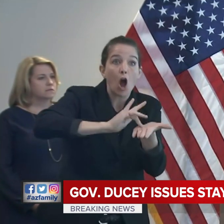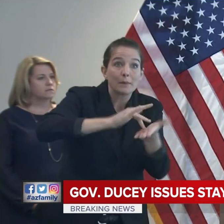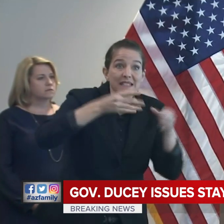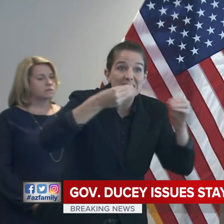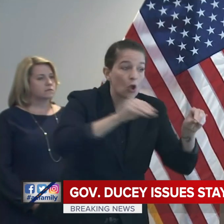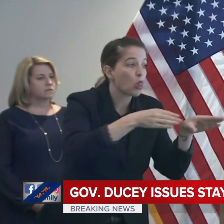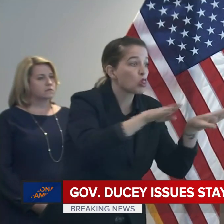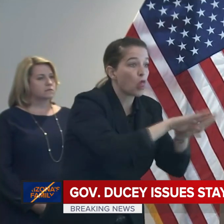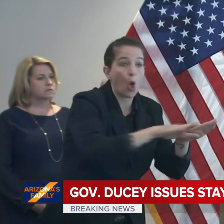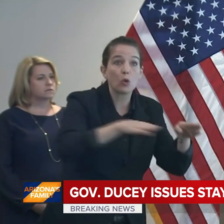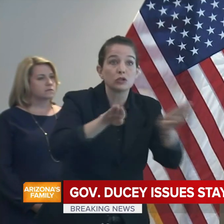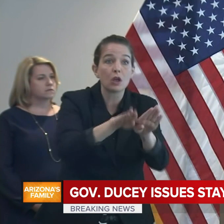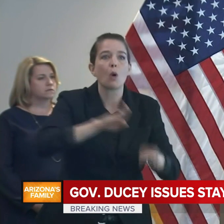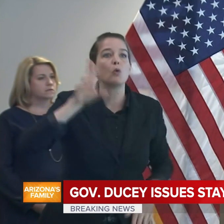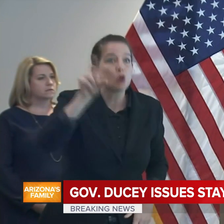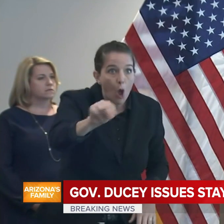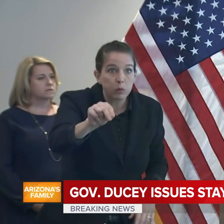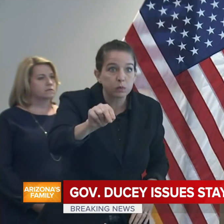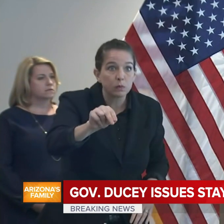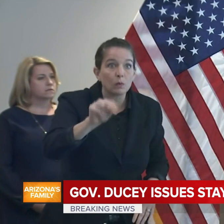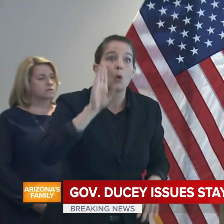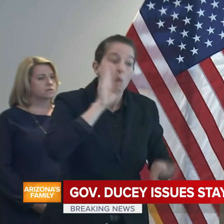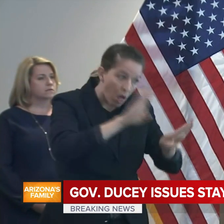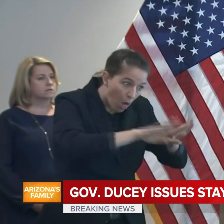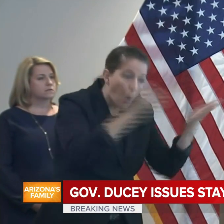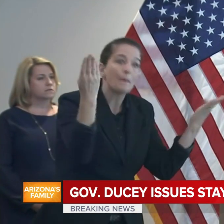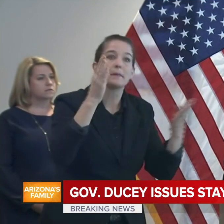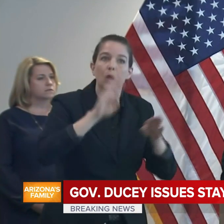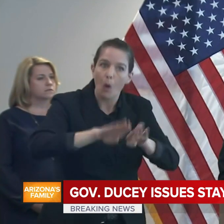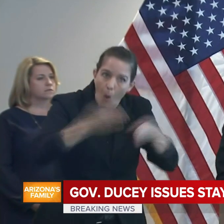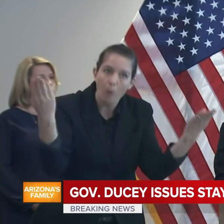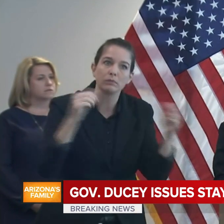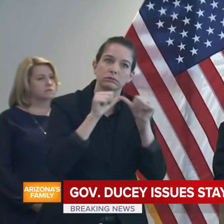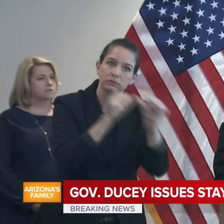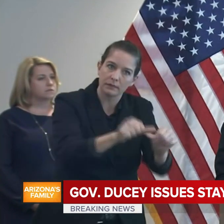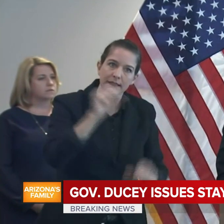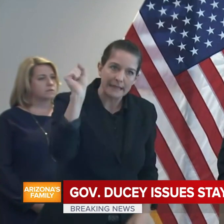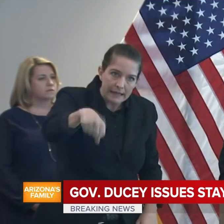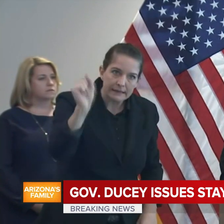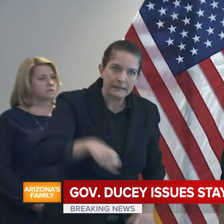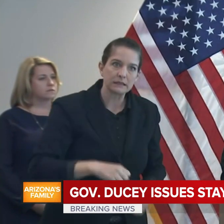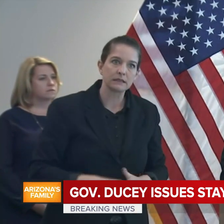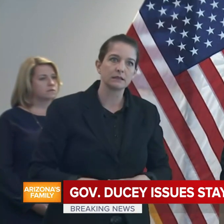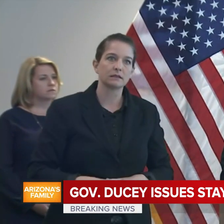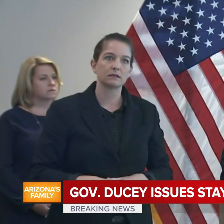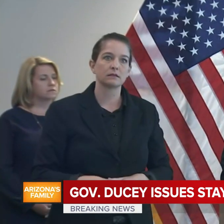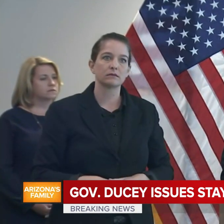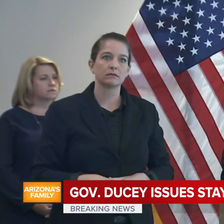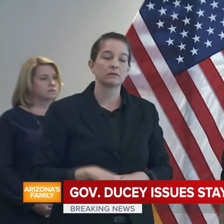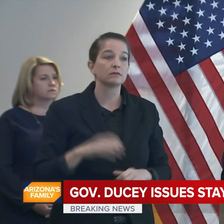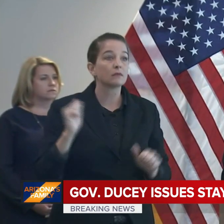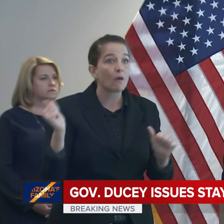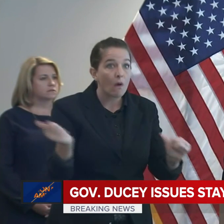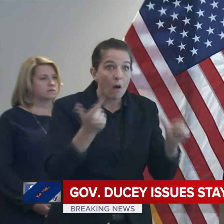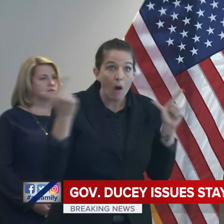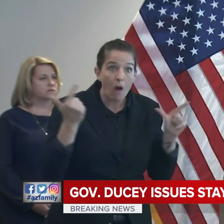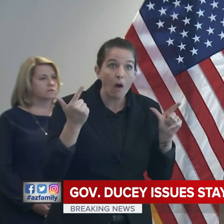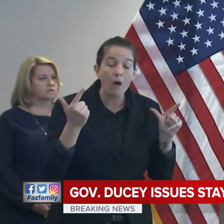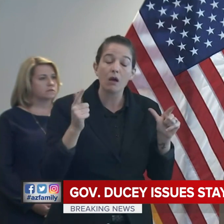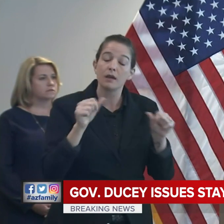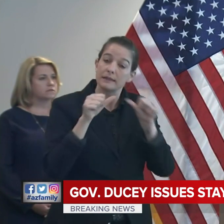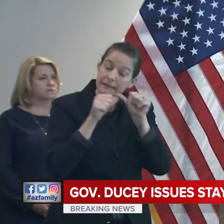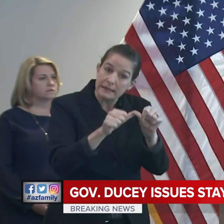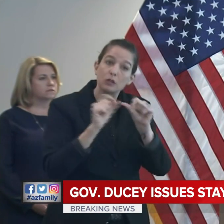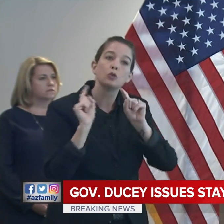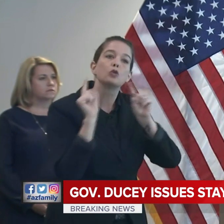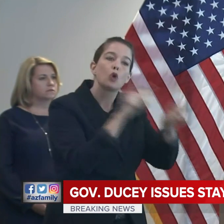Grocery stores and pharmacies are not closing. They will remain open, and everyone should continue